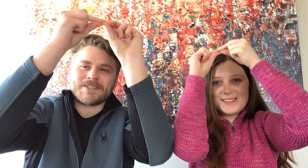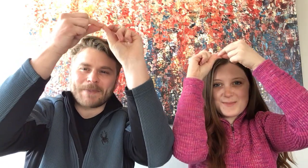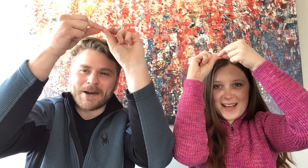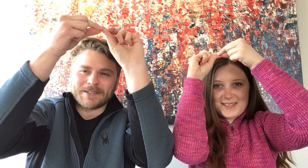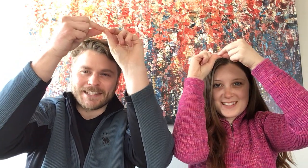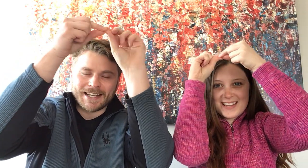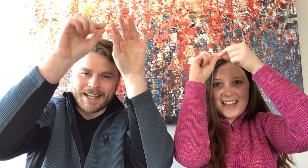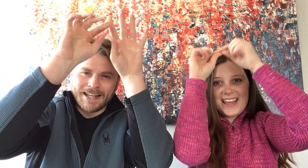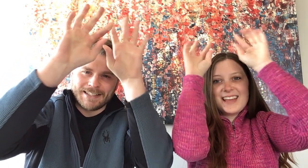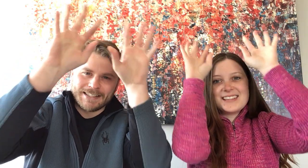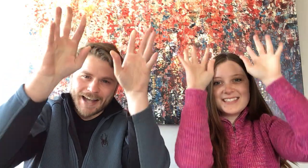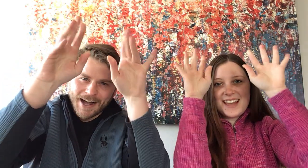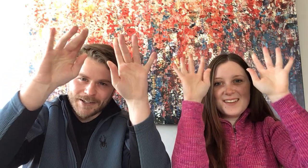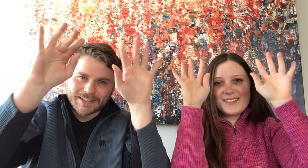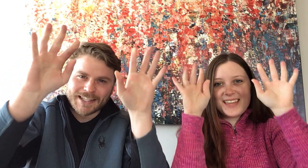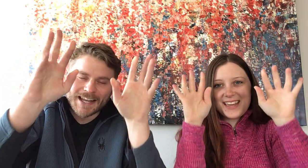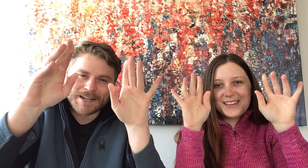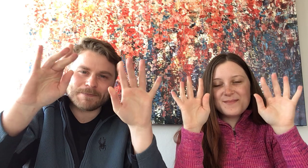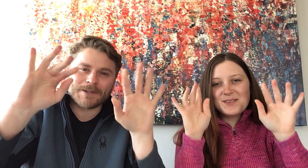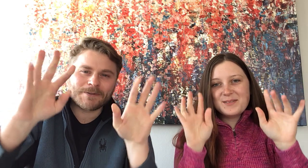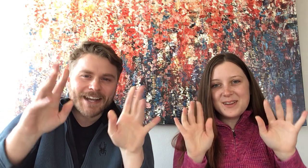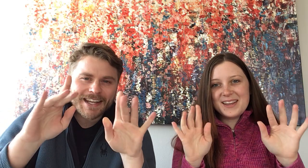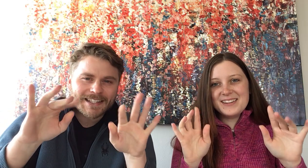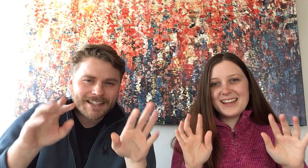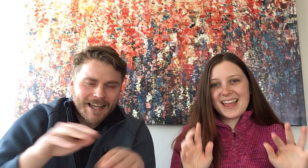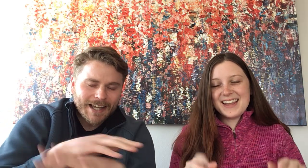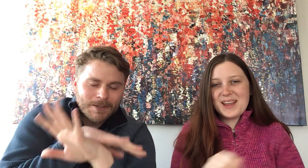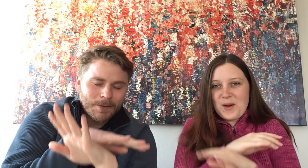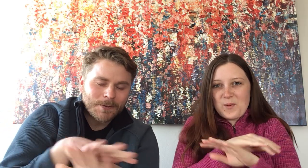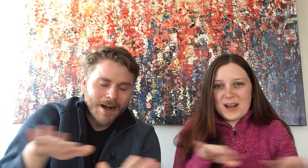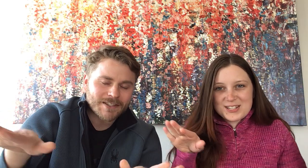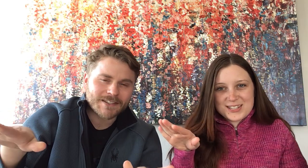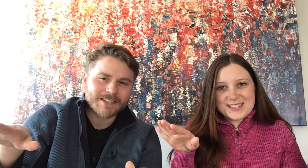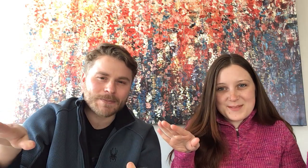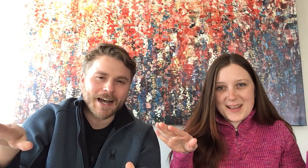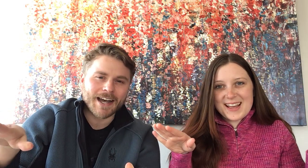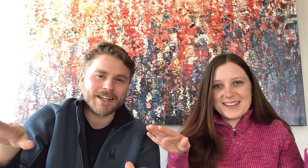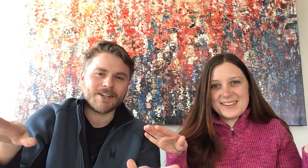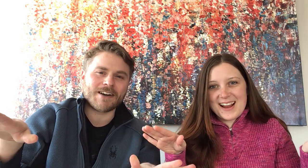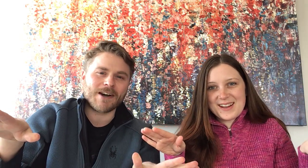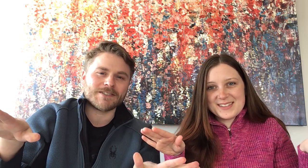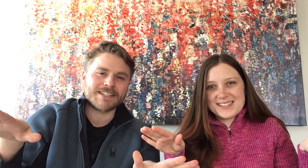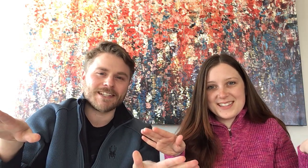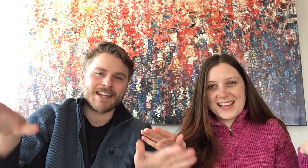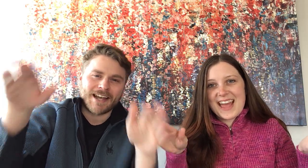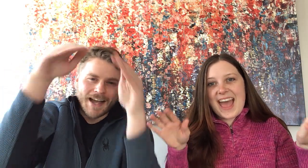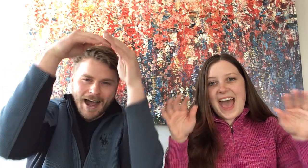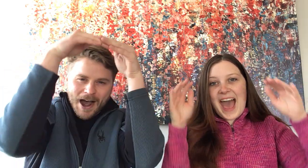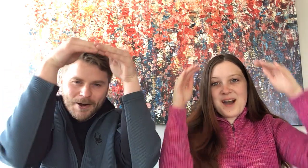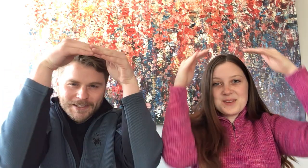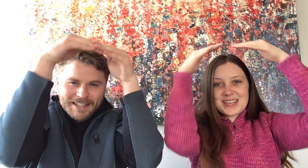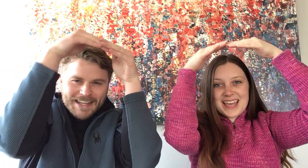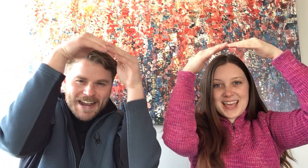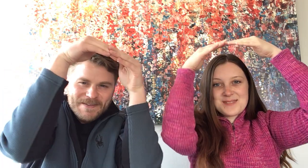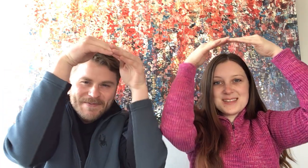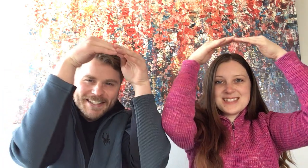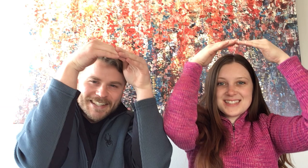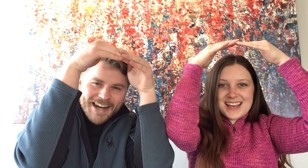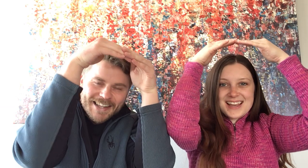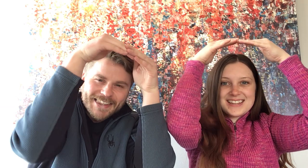spout. Down came the rain that washed the spider out. Out came the sun